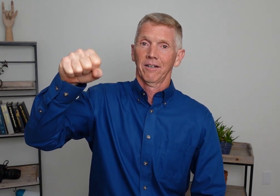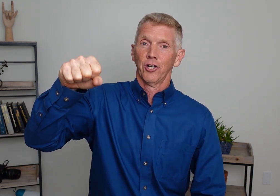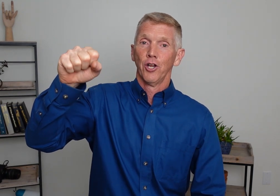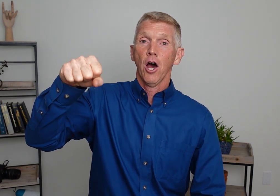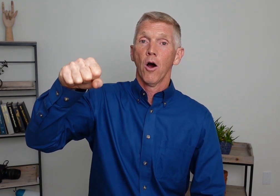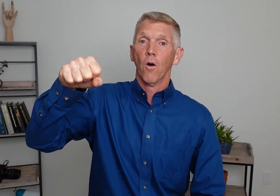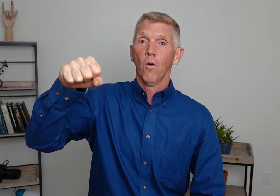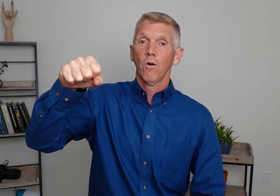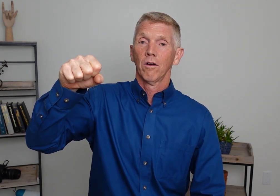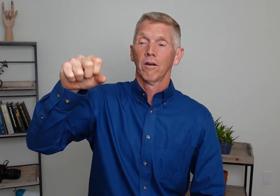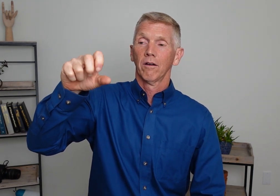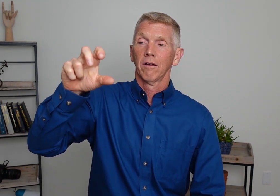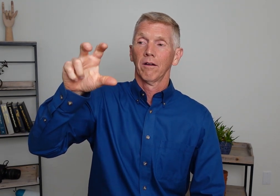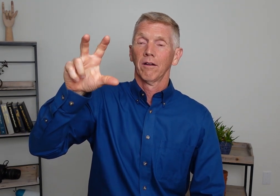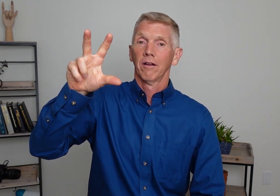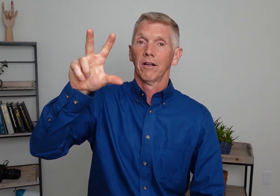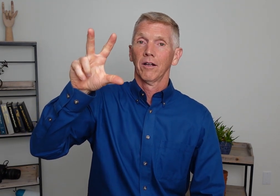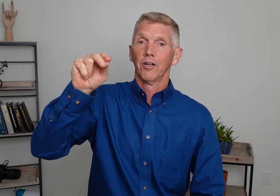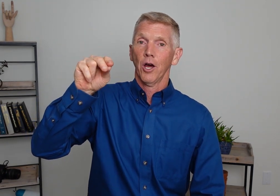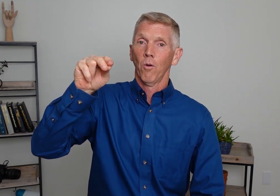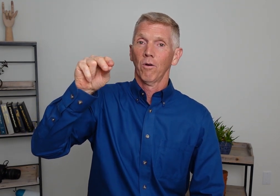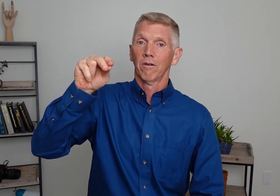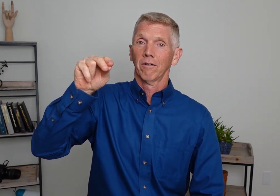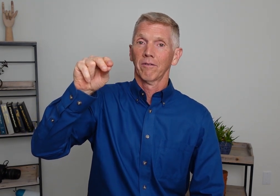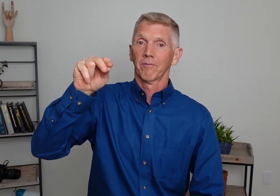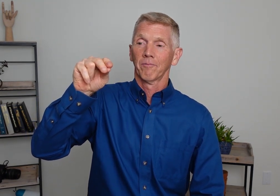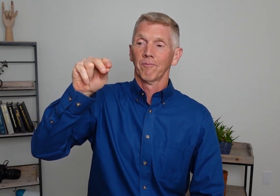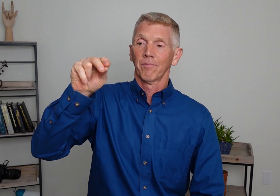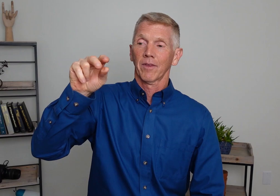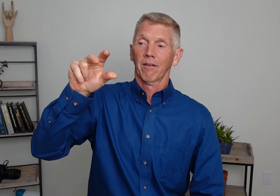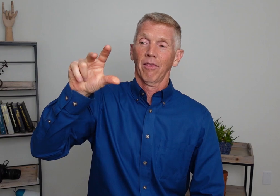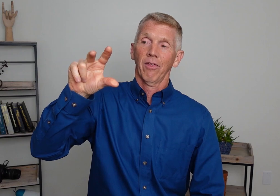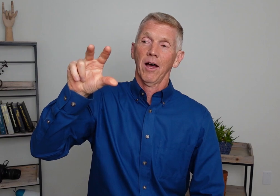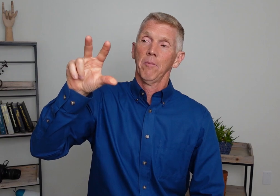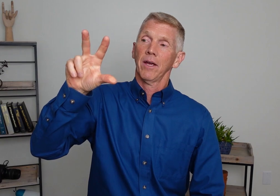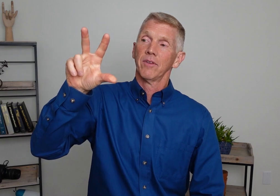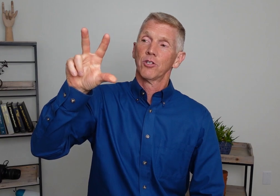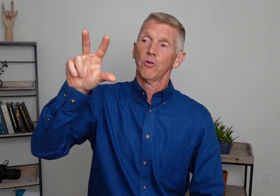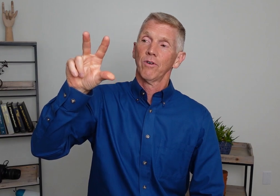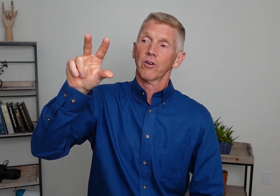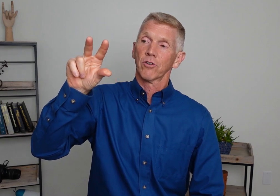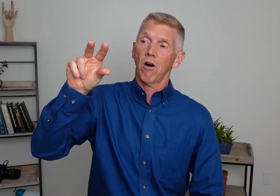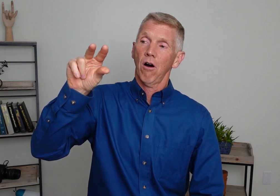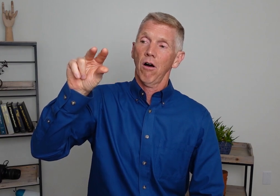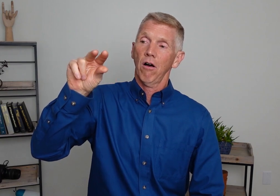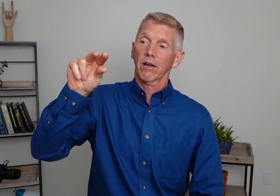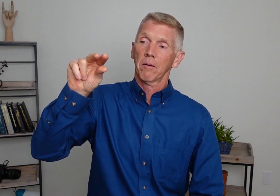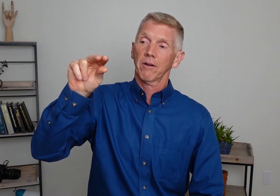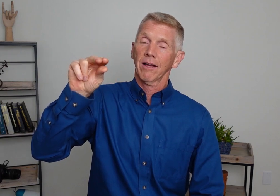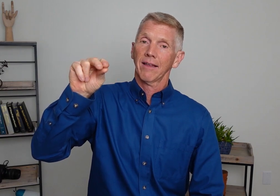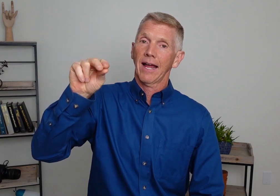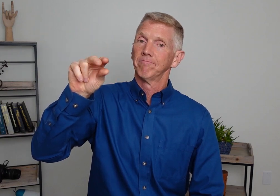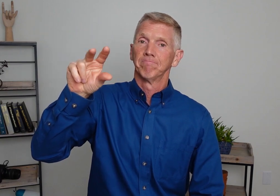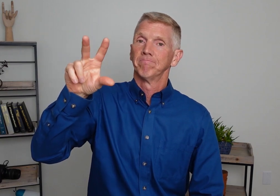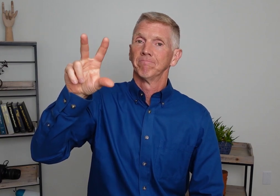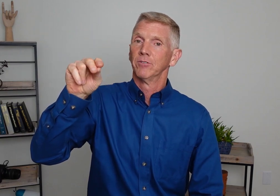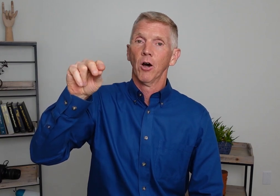No. No. Thumb and these two fingers all coming like that. No.